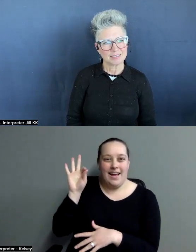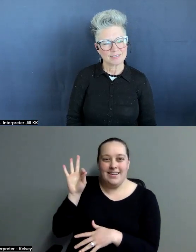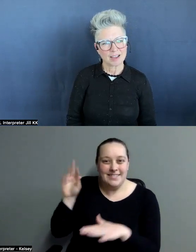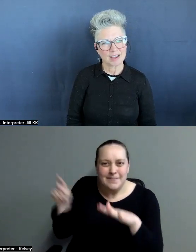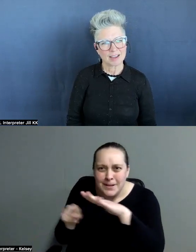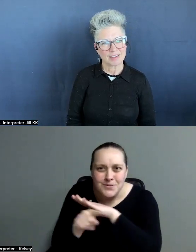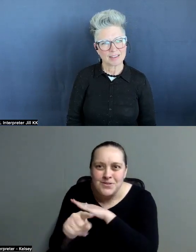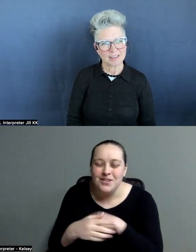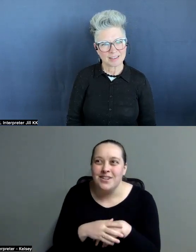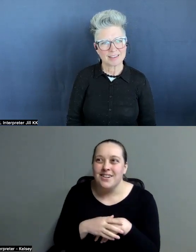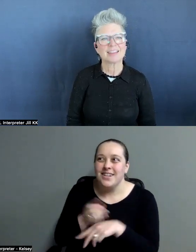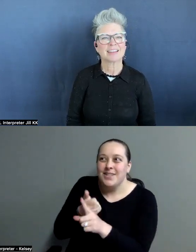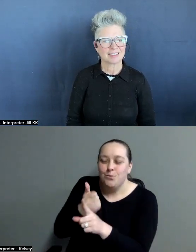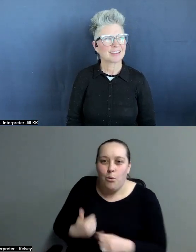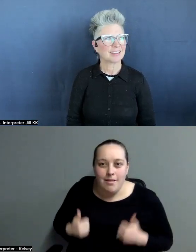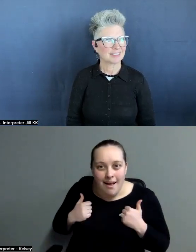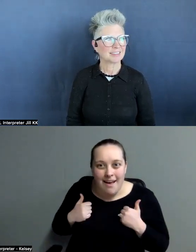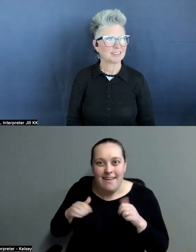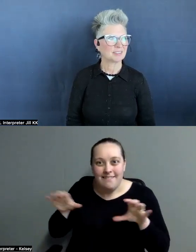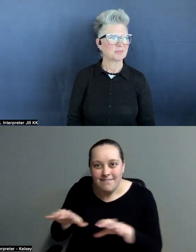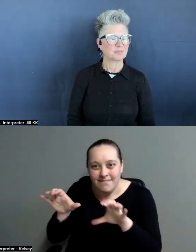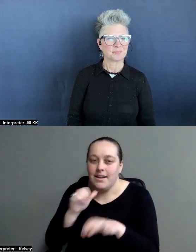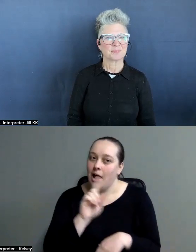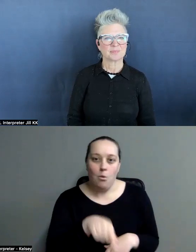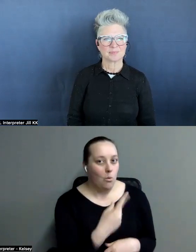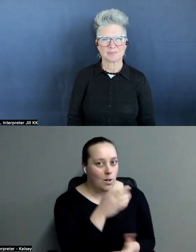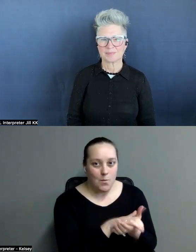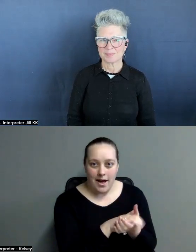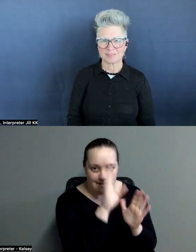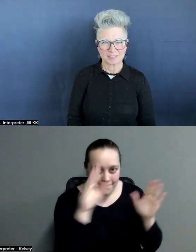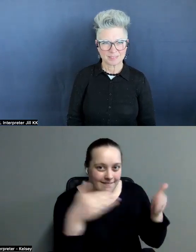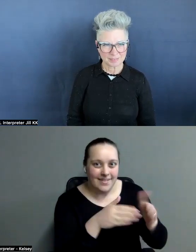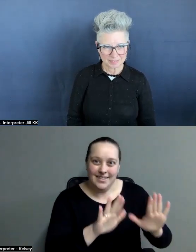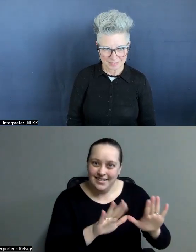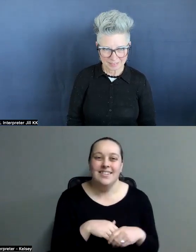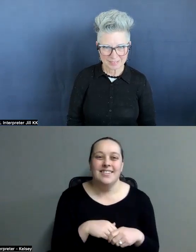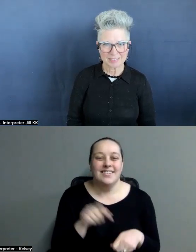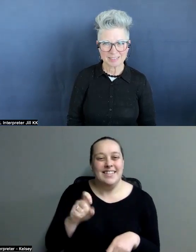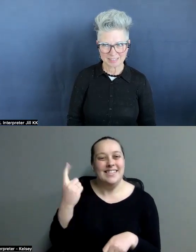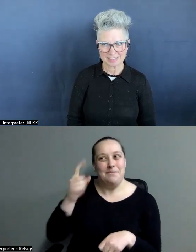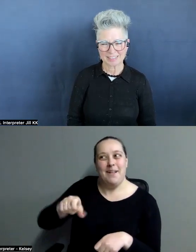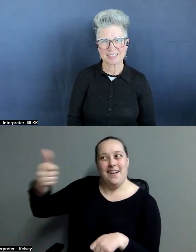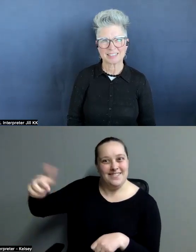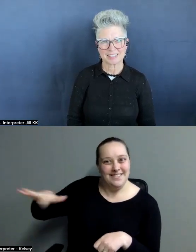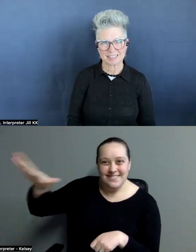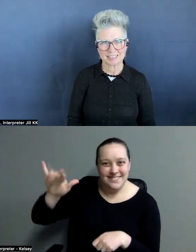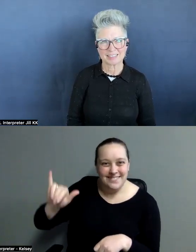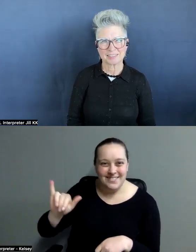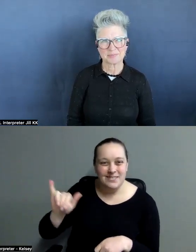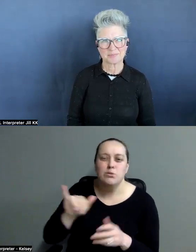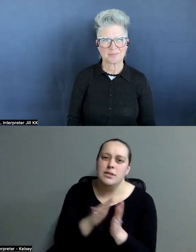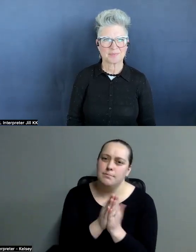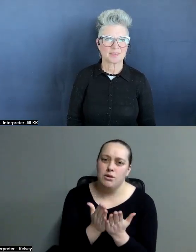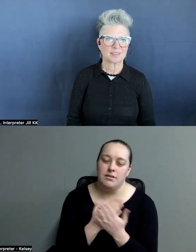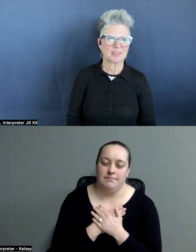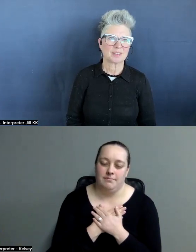Have his own kind of life. Not just the wife, you know? But just the book and just everything. I mean, I